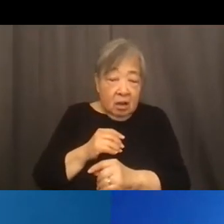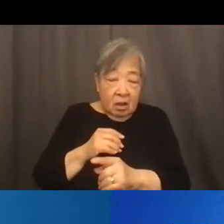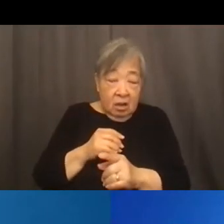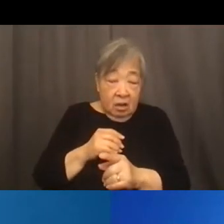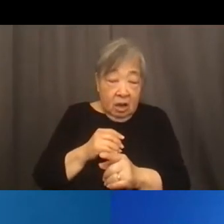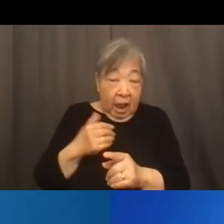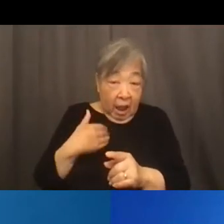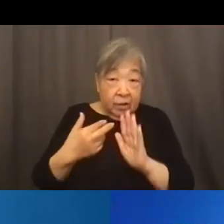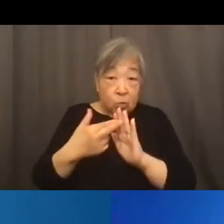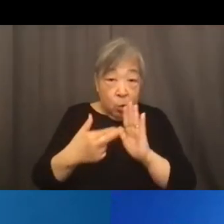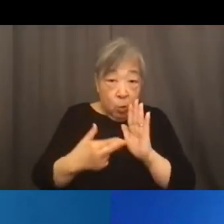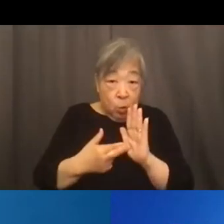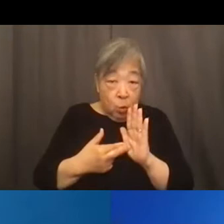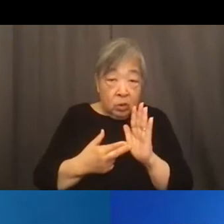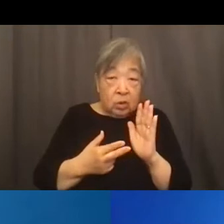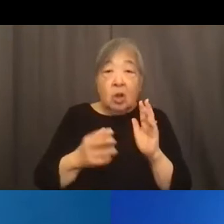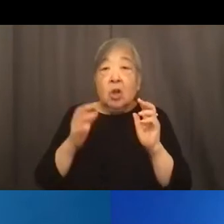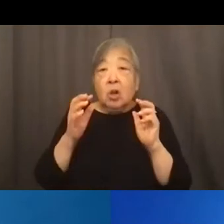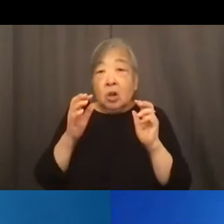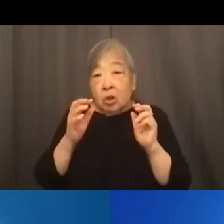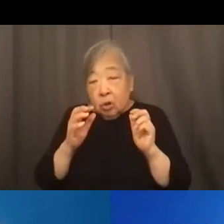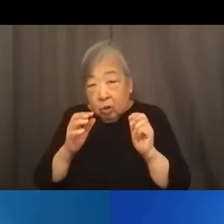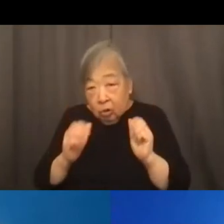discriminatory effects